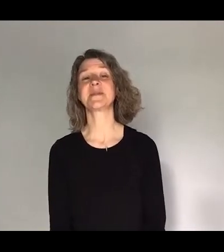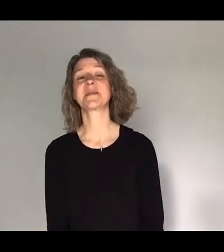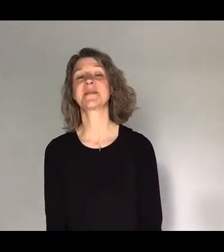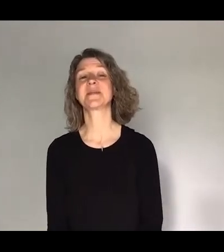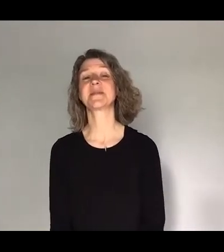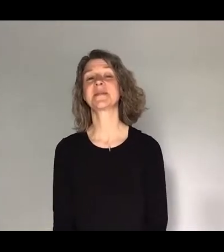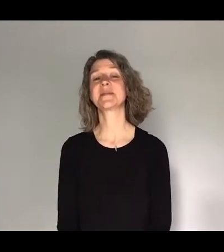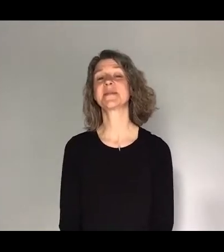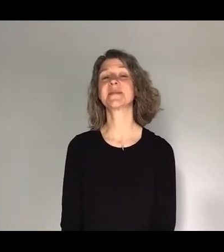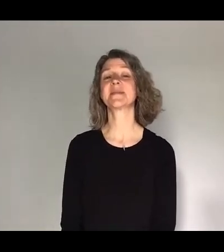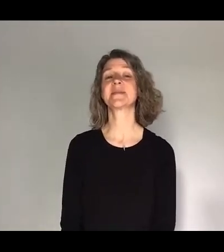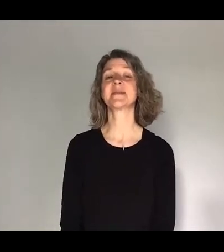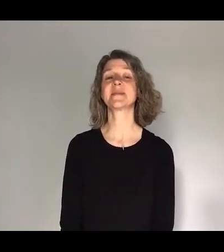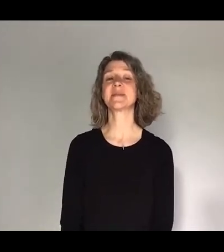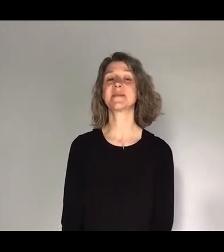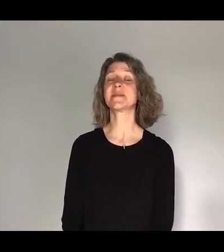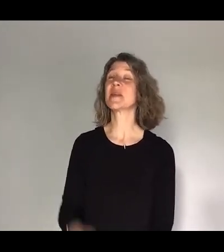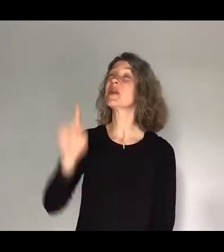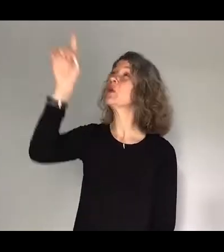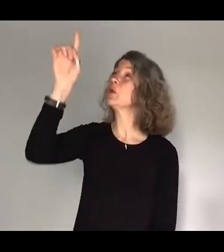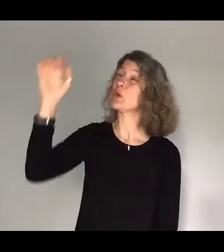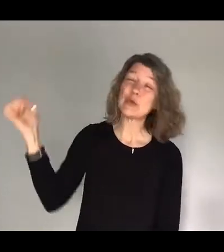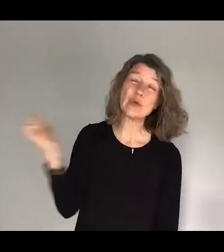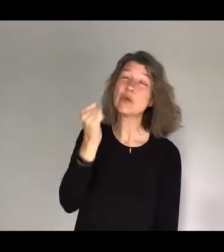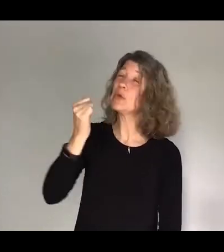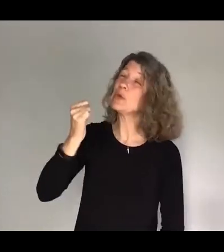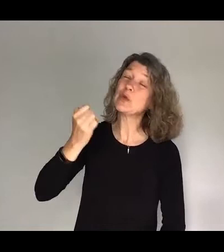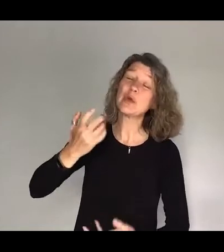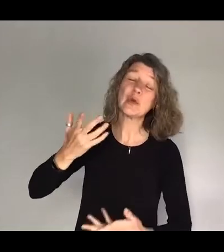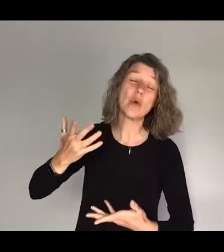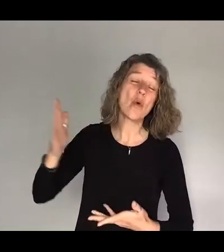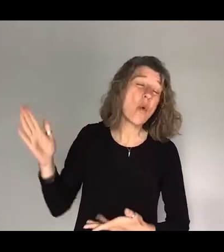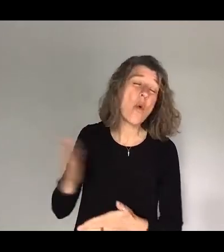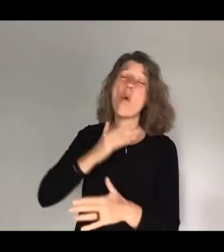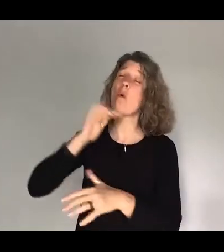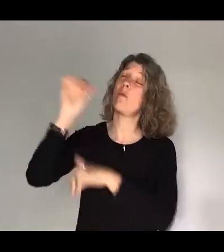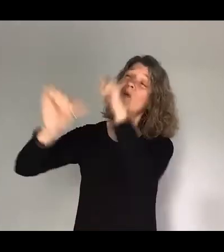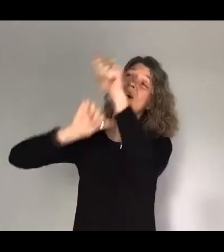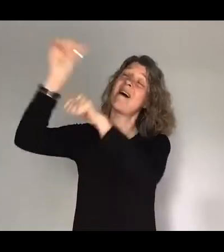You deserve all the praise, Jesus, oh, Jesus.